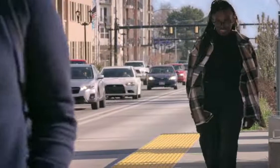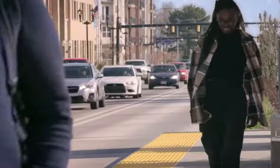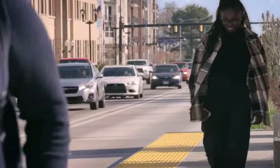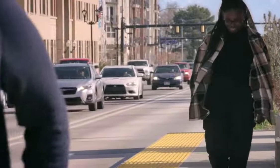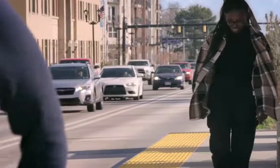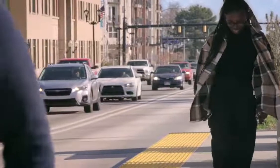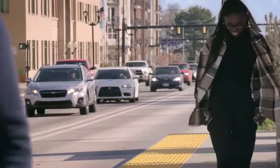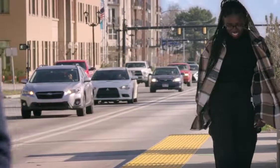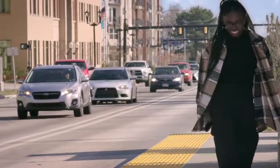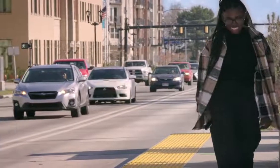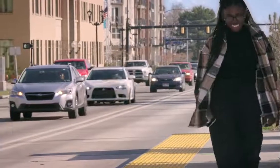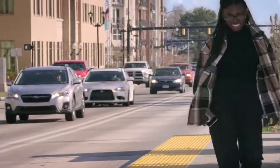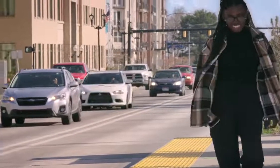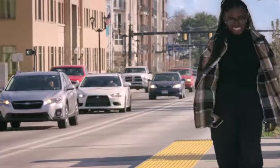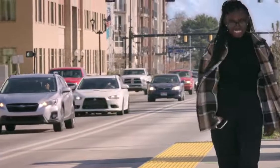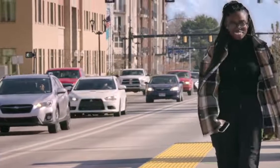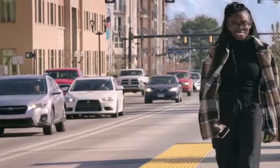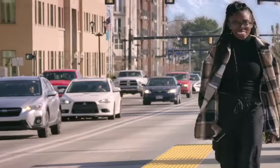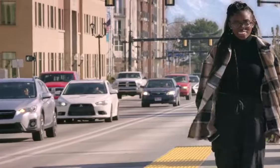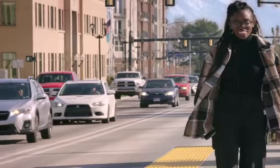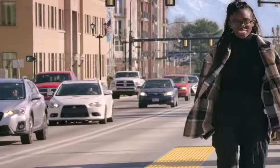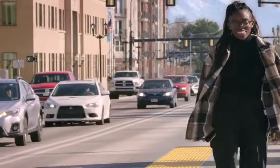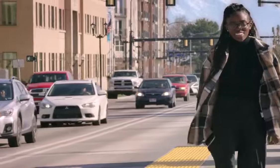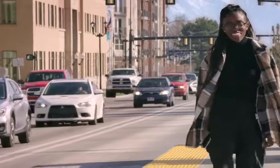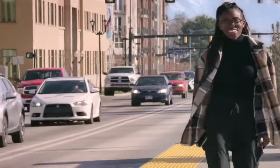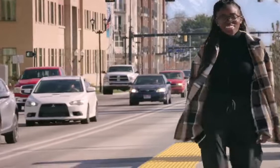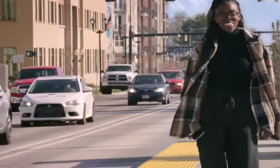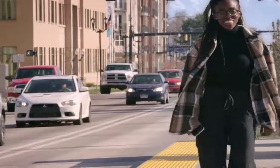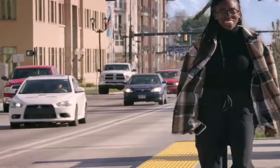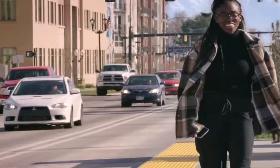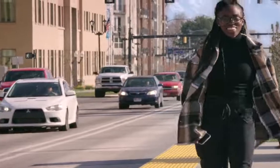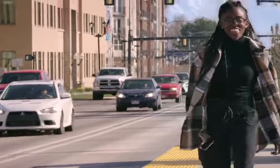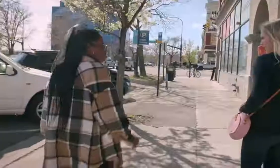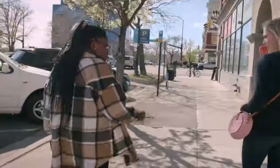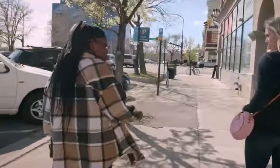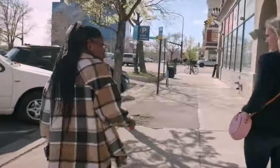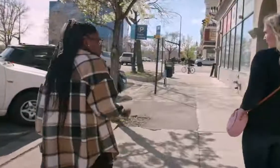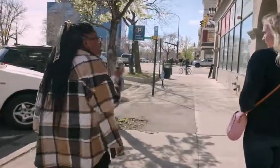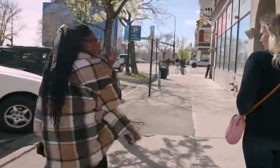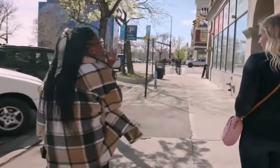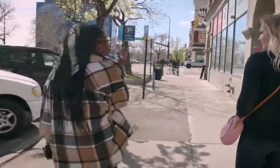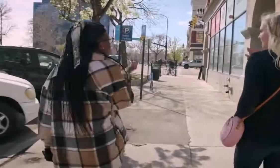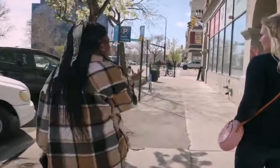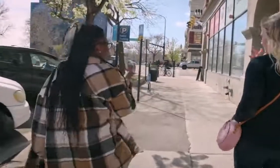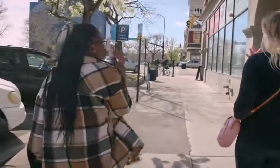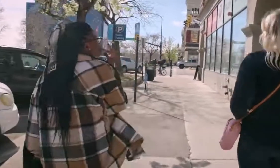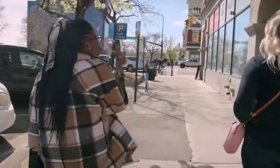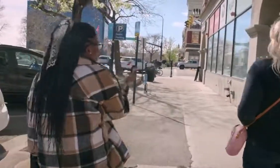identify those more in myself, and recognize them more in other people. I'm able to serve and minister to their